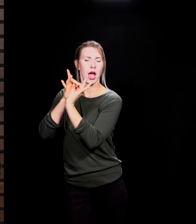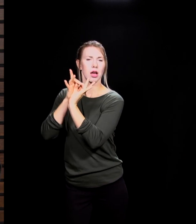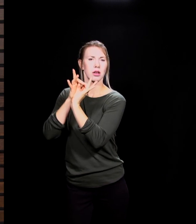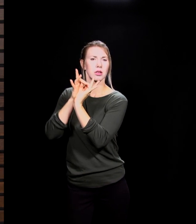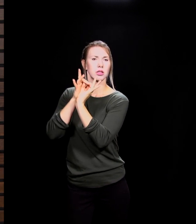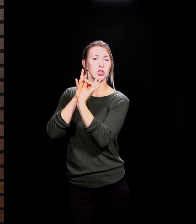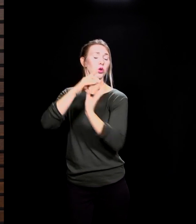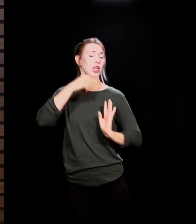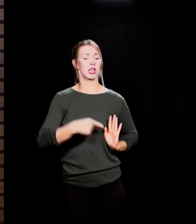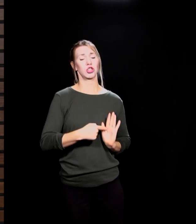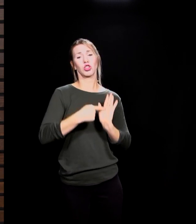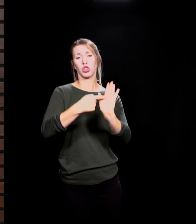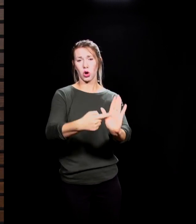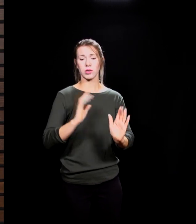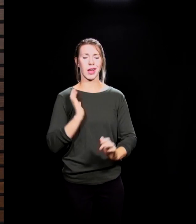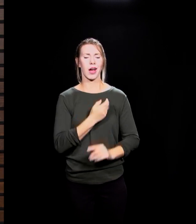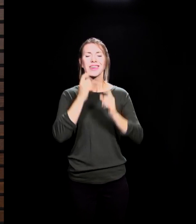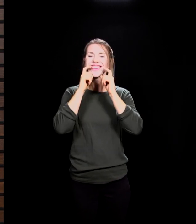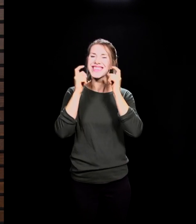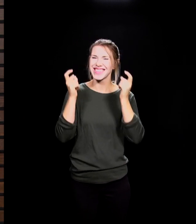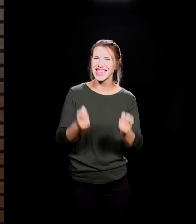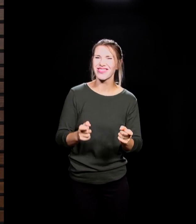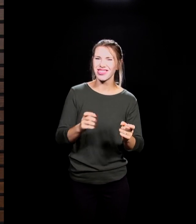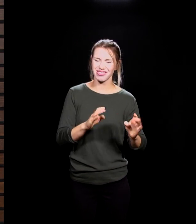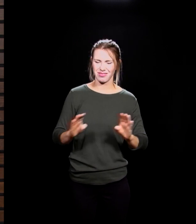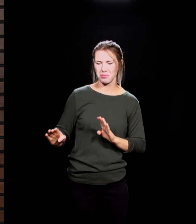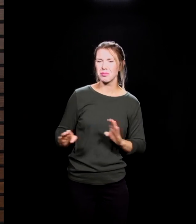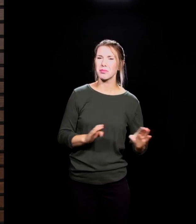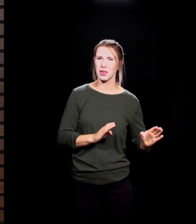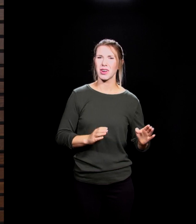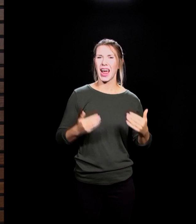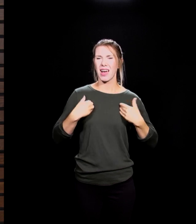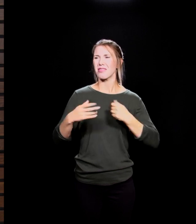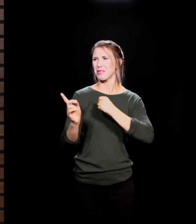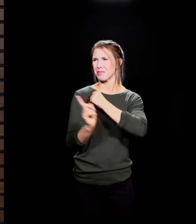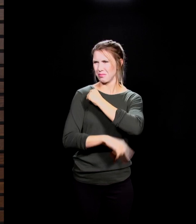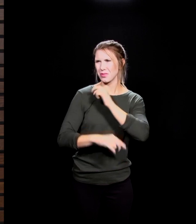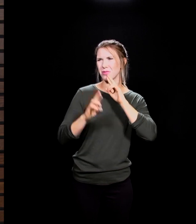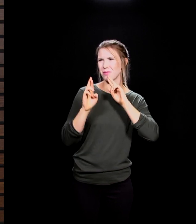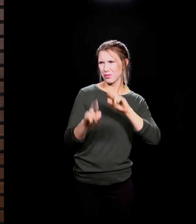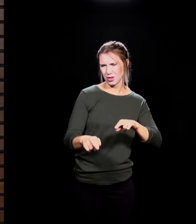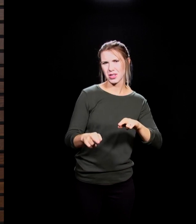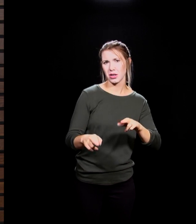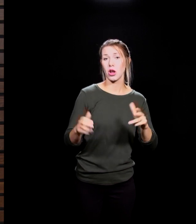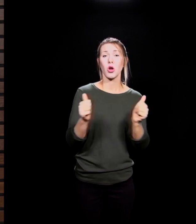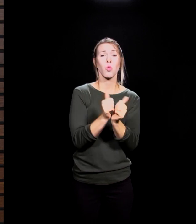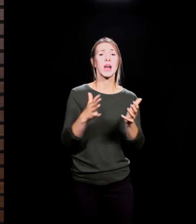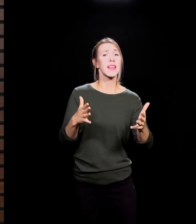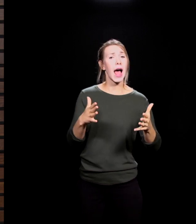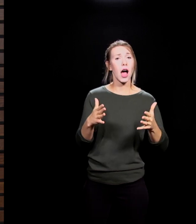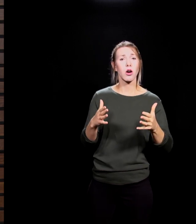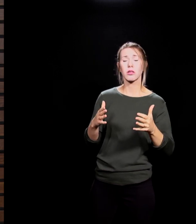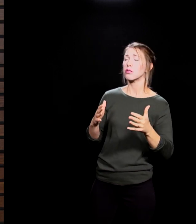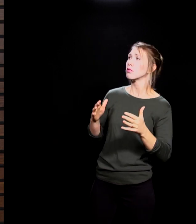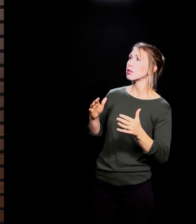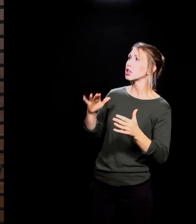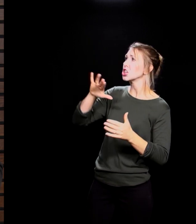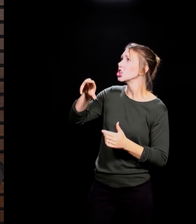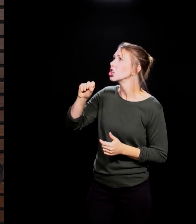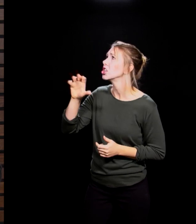actions, there is indeed a consequence. Without calling upon the name of Jesus, we experience spiritual distancing, and we spend all of